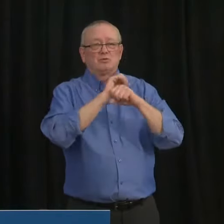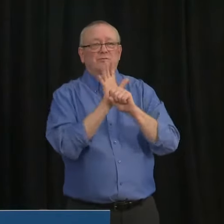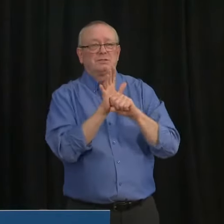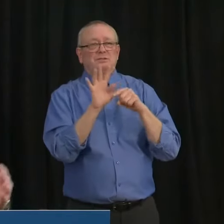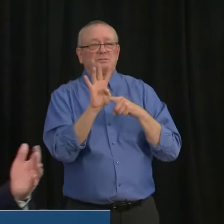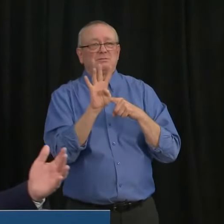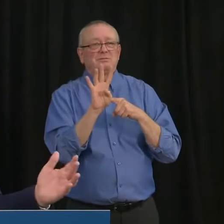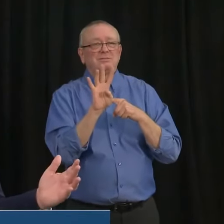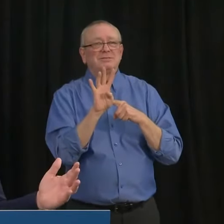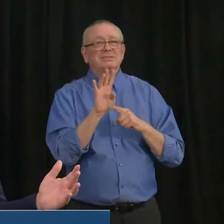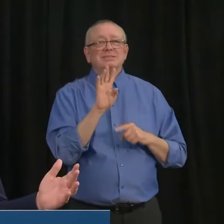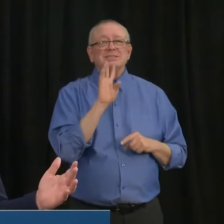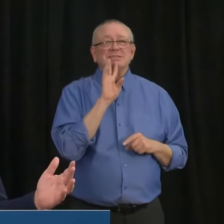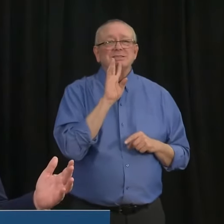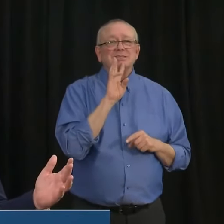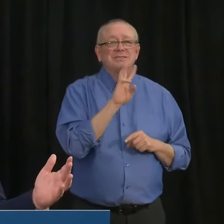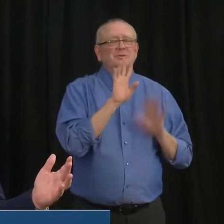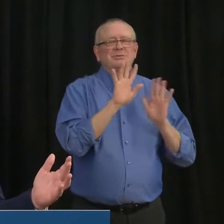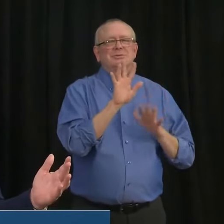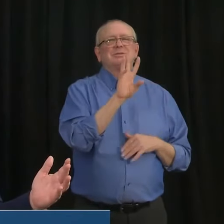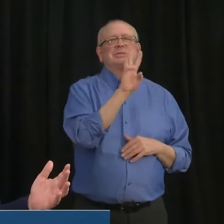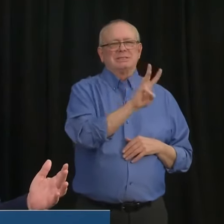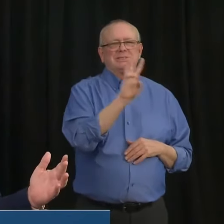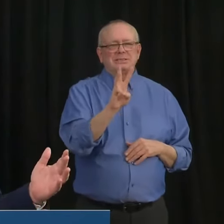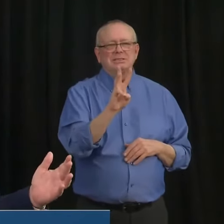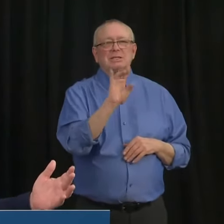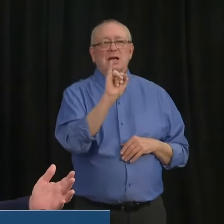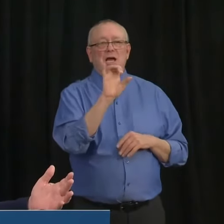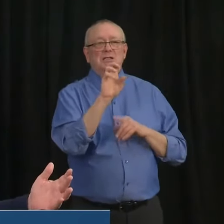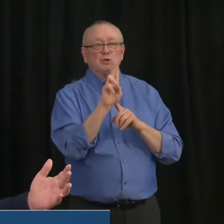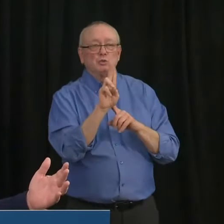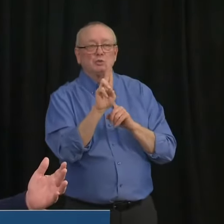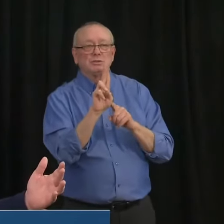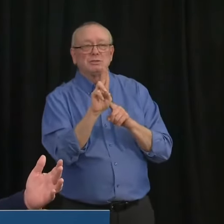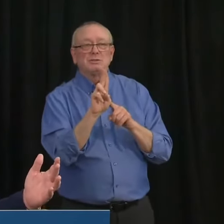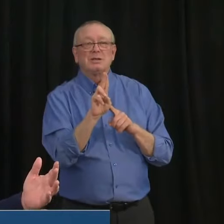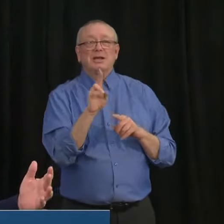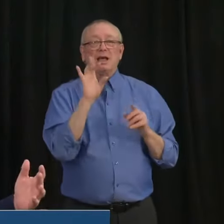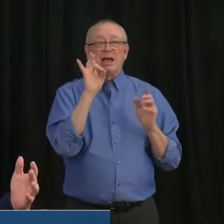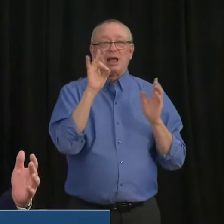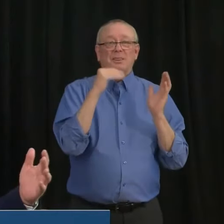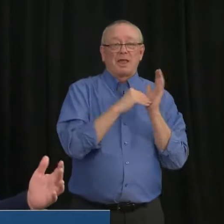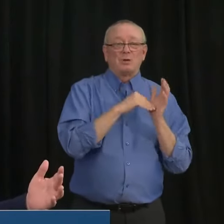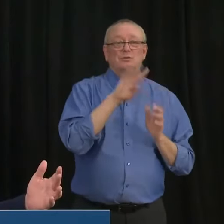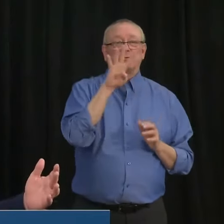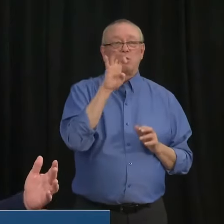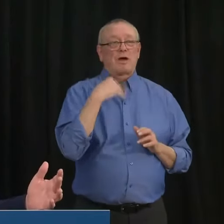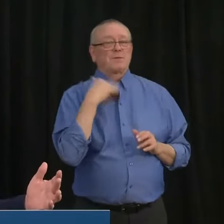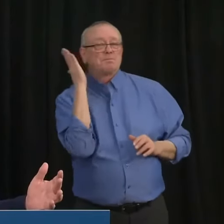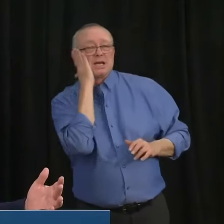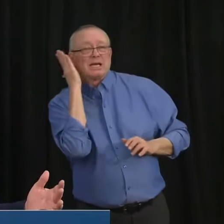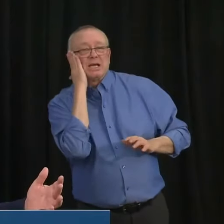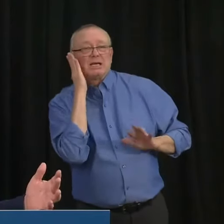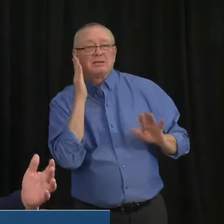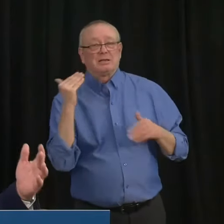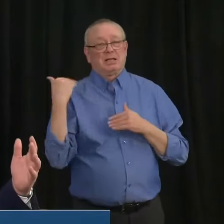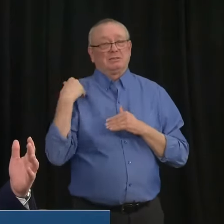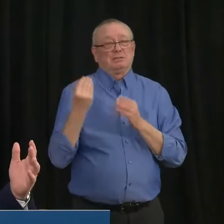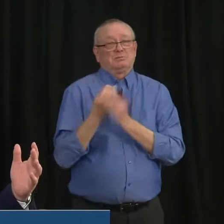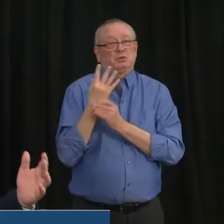are in ICU. That's in a healthcare system with 8400 acute care beds in the spring. We were able to set aside, it wasn't easy,